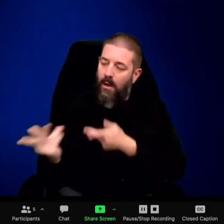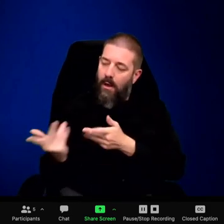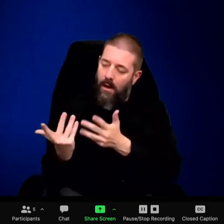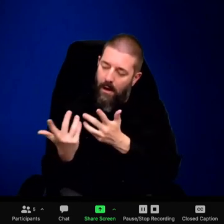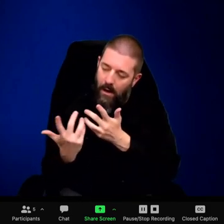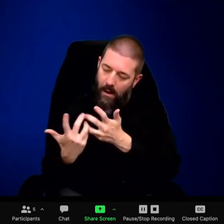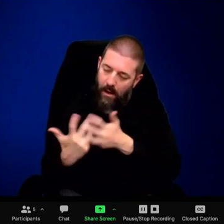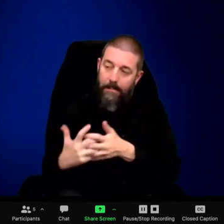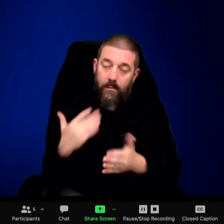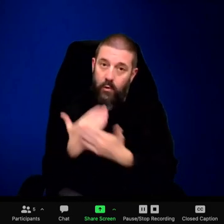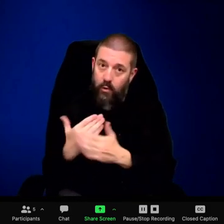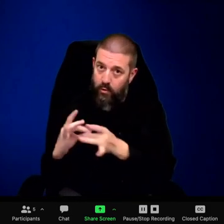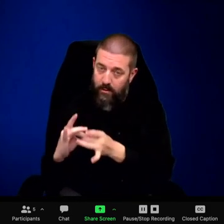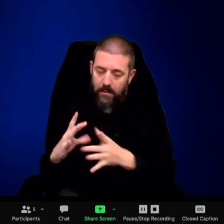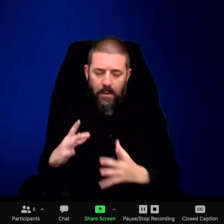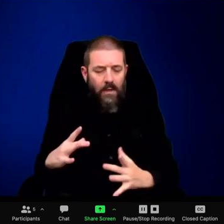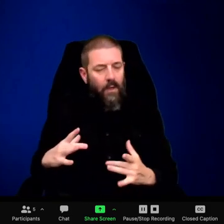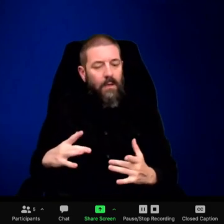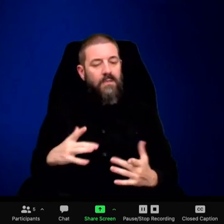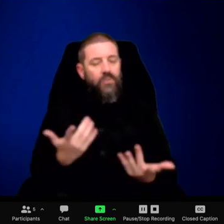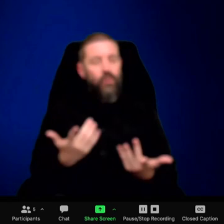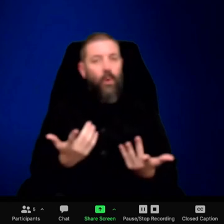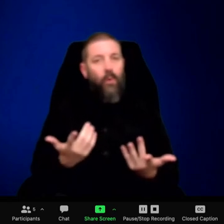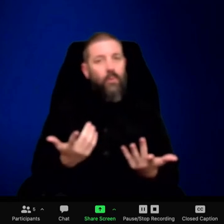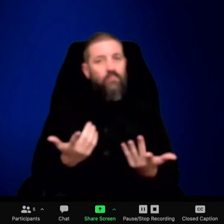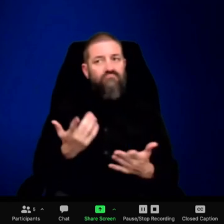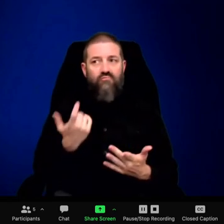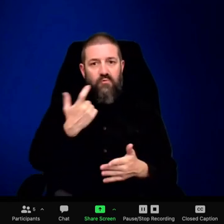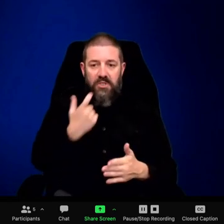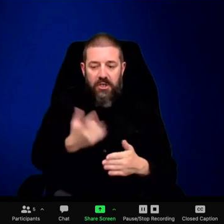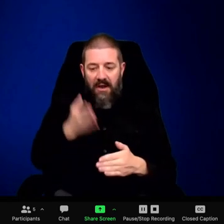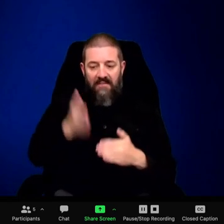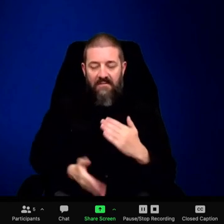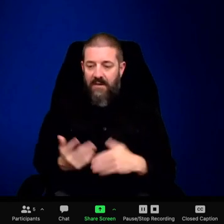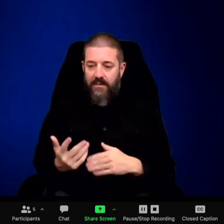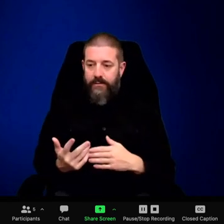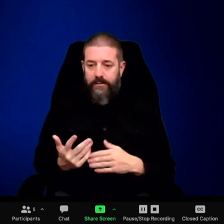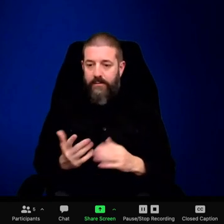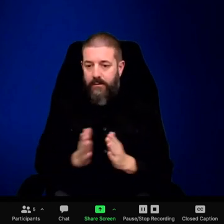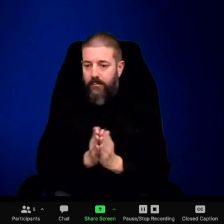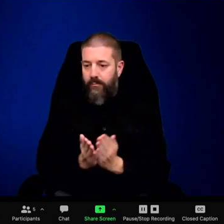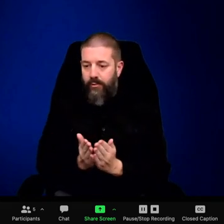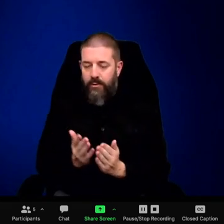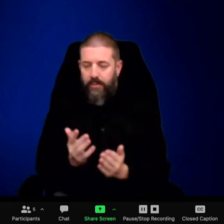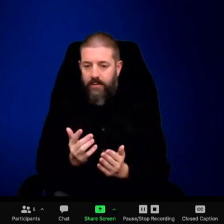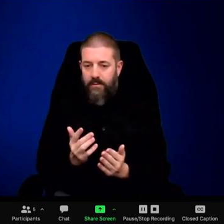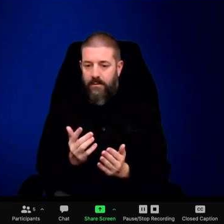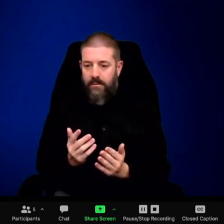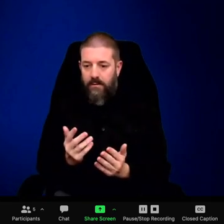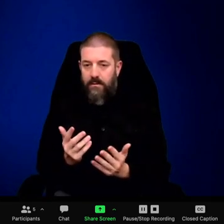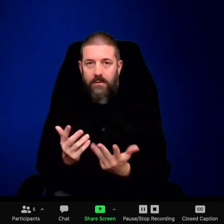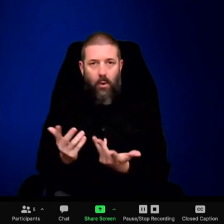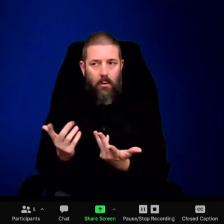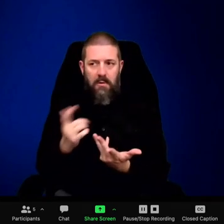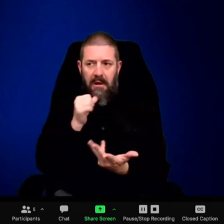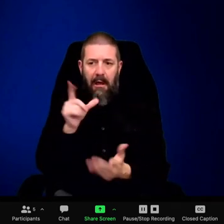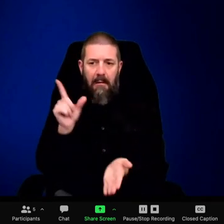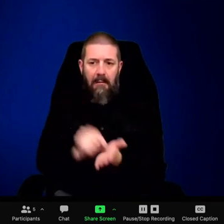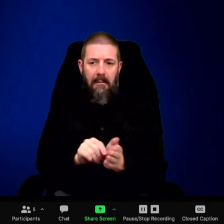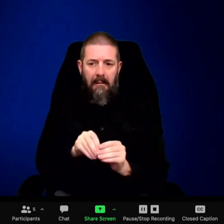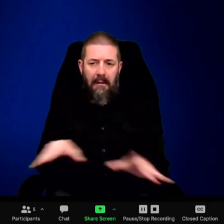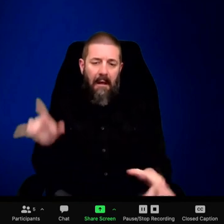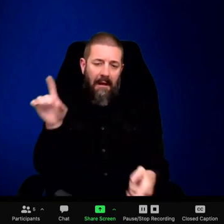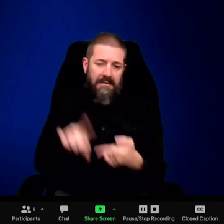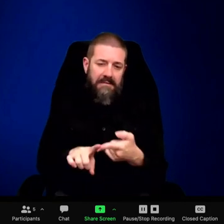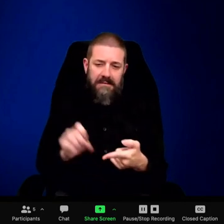little bit. But, and then, um, some days concentrate on, uh, catching up with my notes. But most days work on the, the